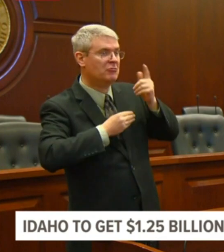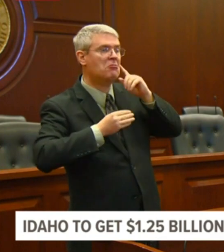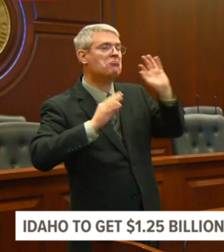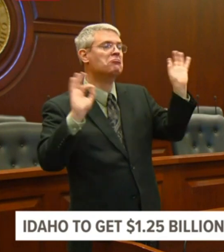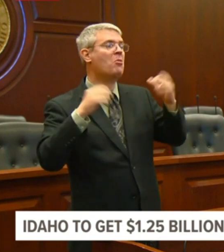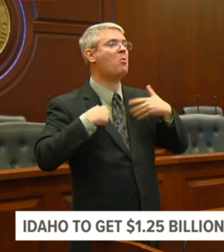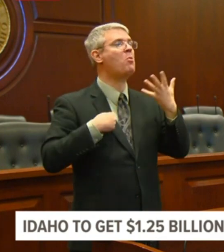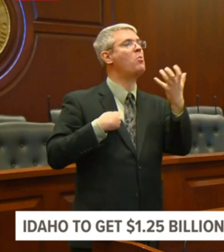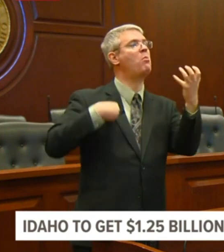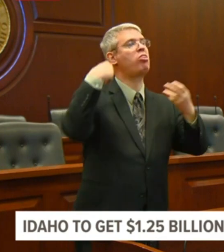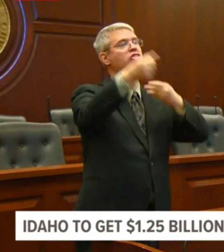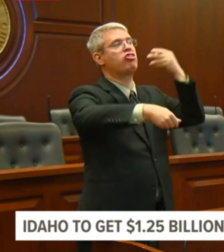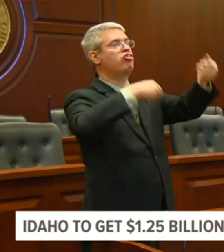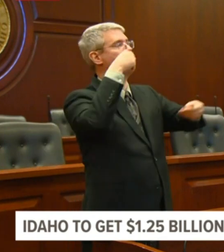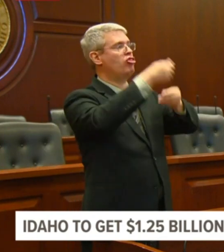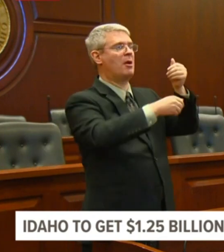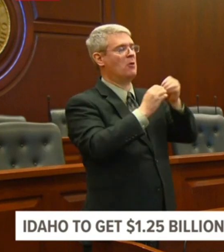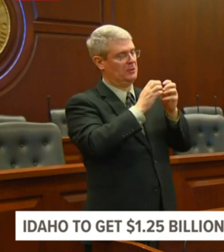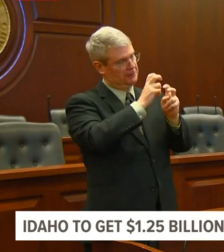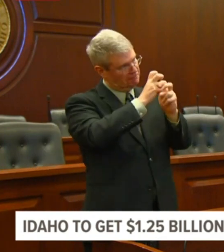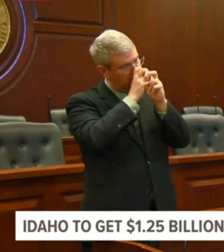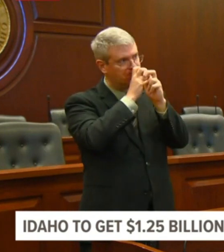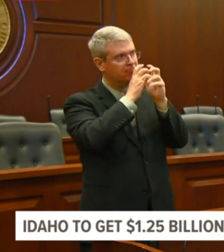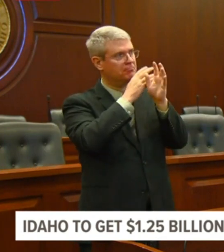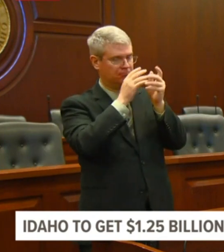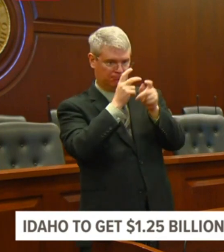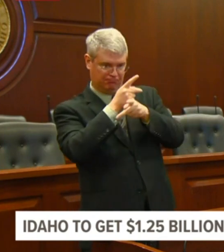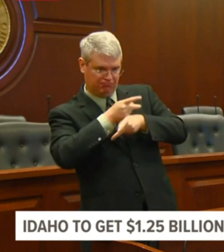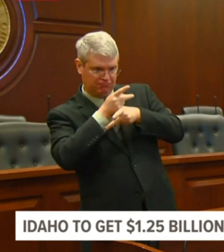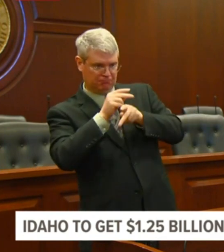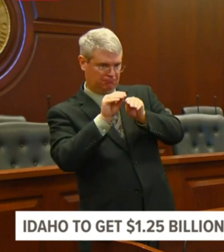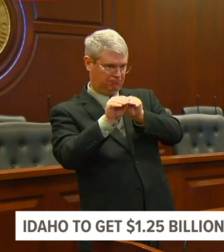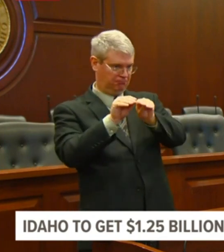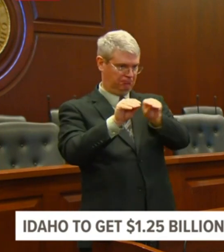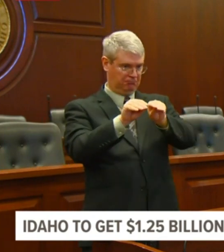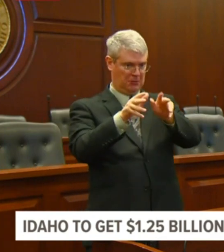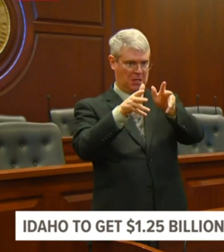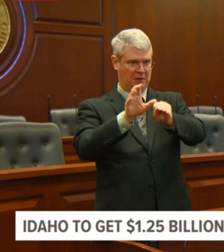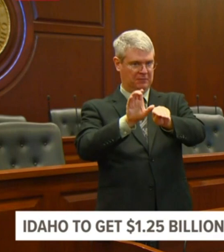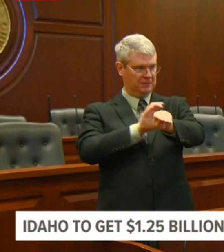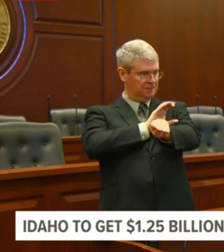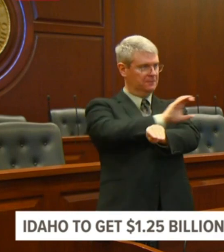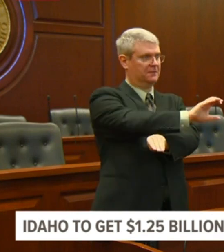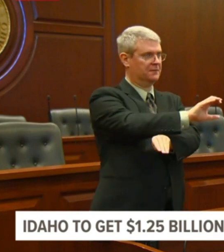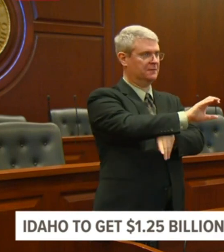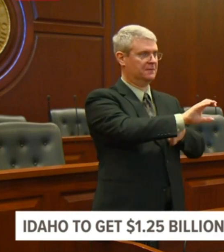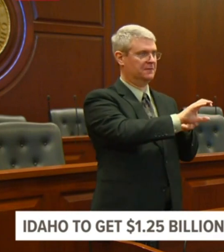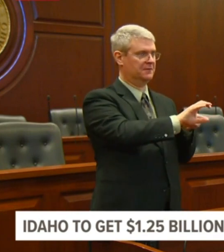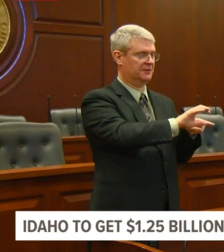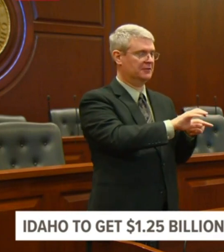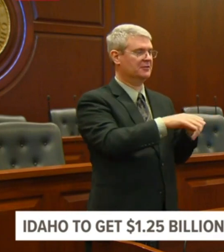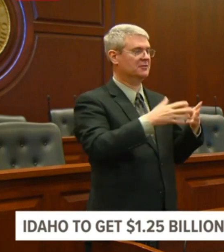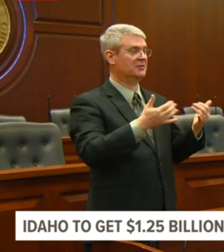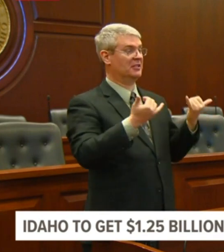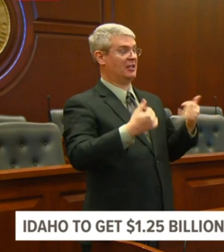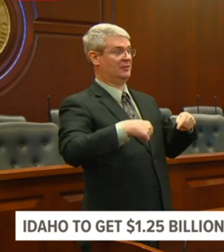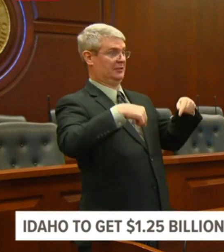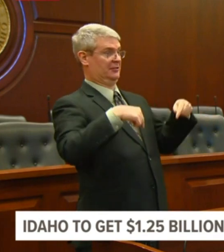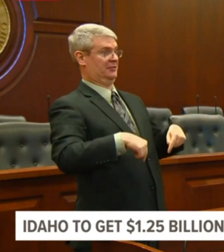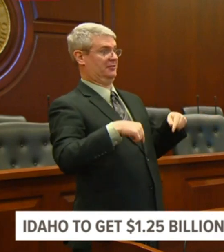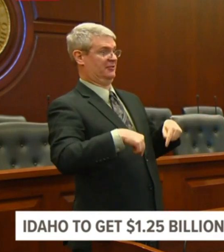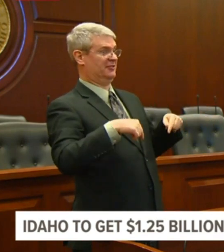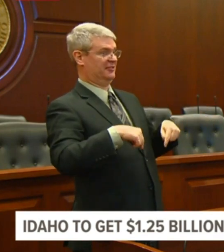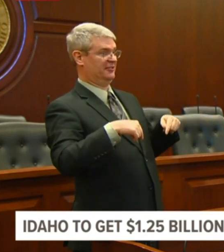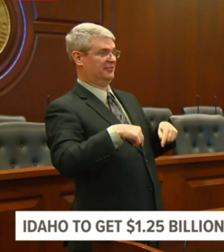on state revenue collection is yet unknown, we must do everything we can to ensure the state is positioned for